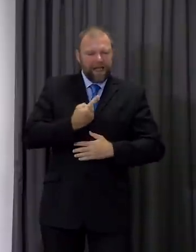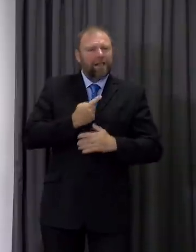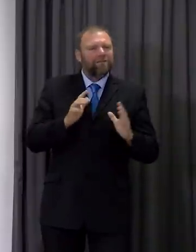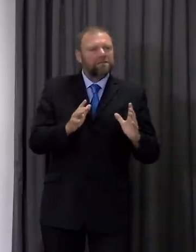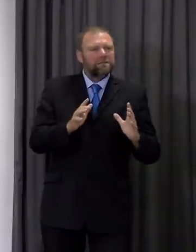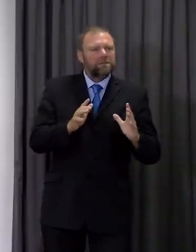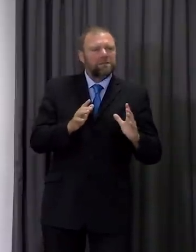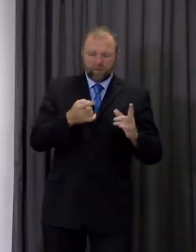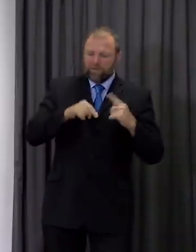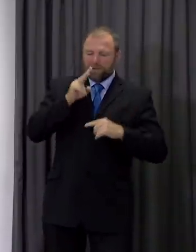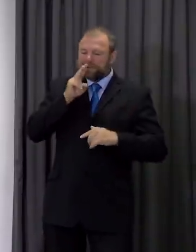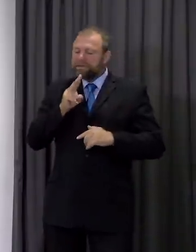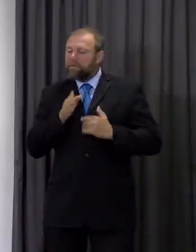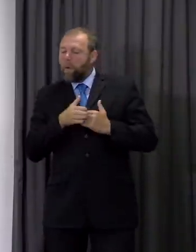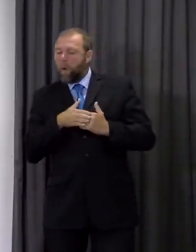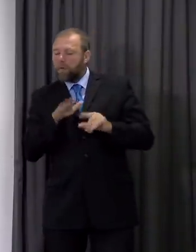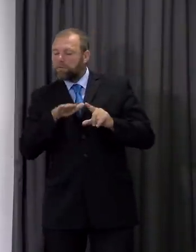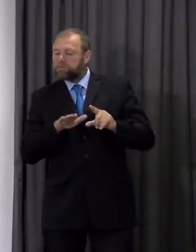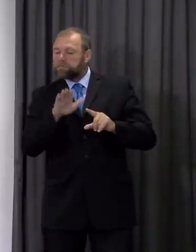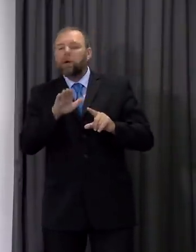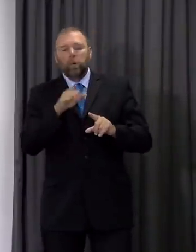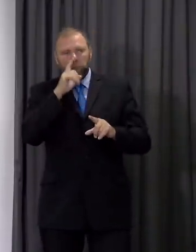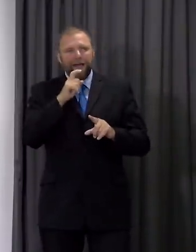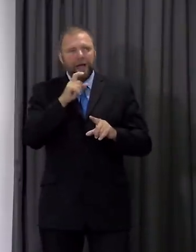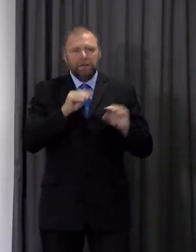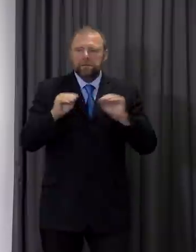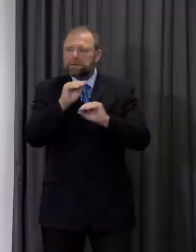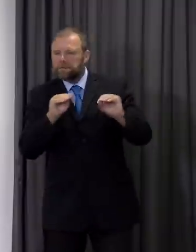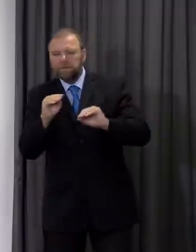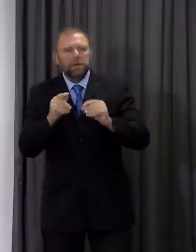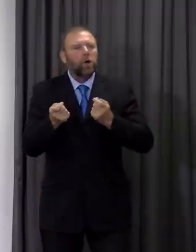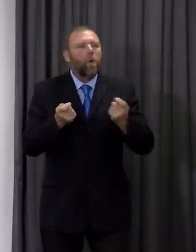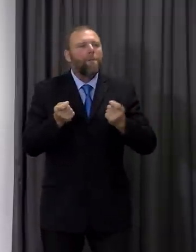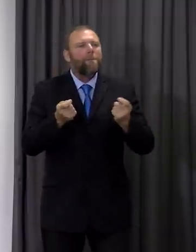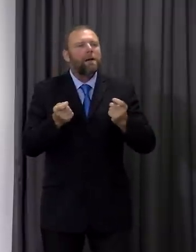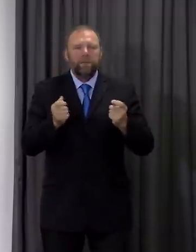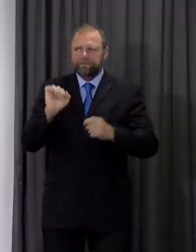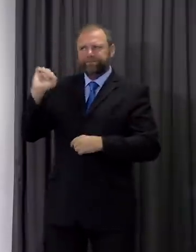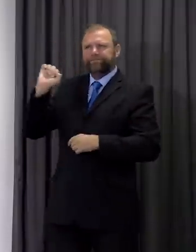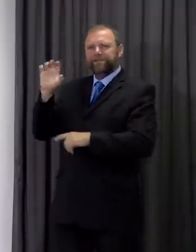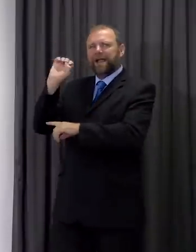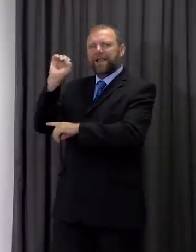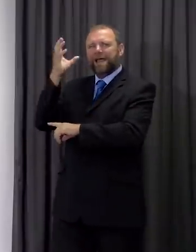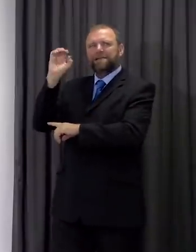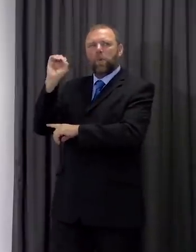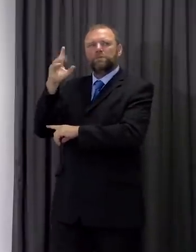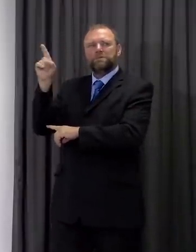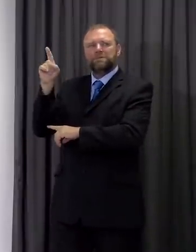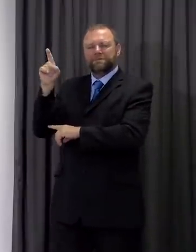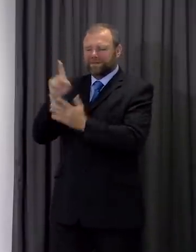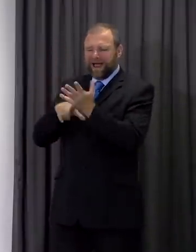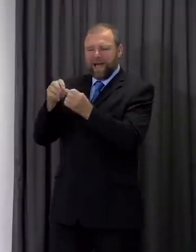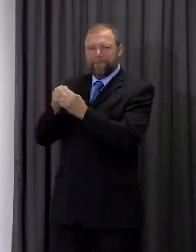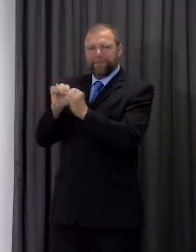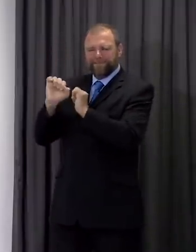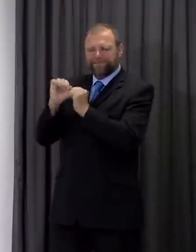if we do see further spikes to move those units around whilst the lighthouse lab issues are being resolved. We've always needed to